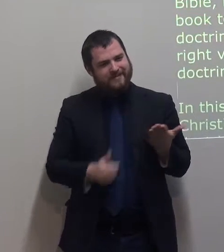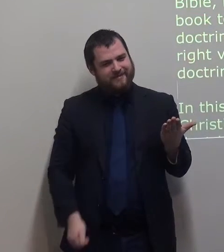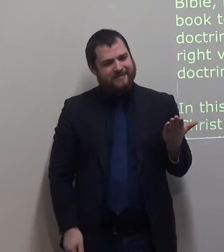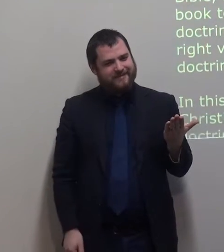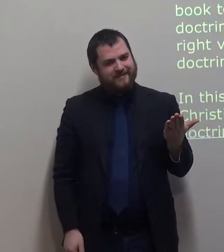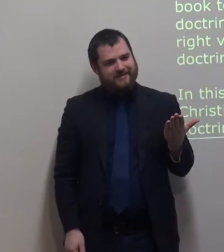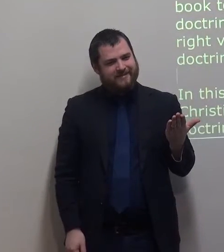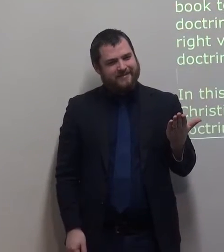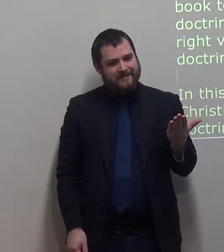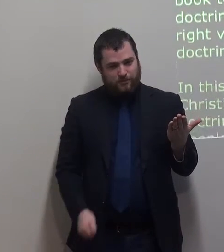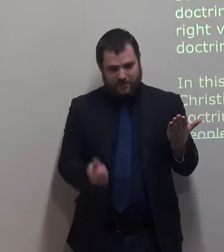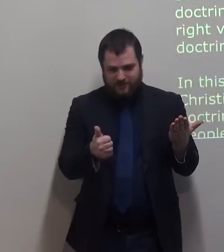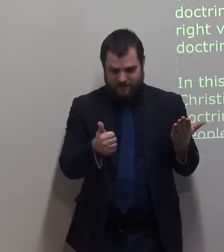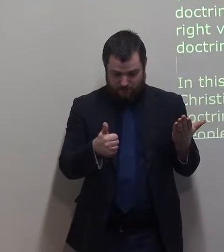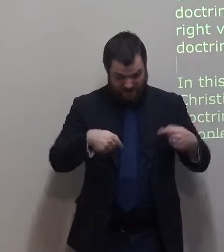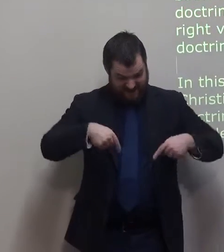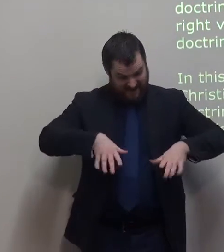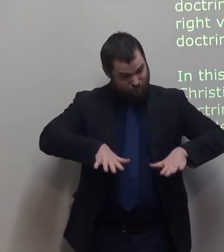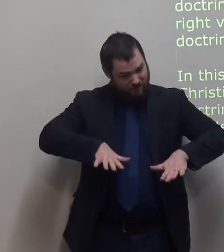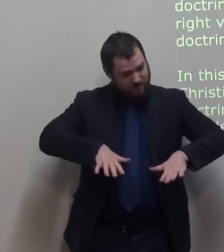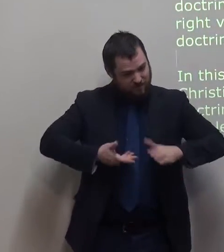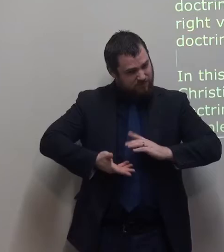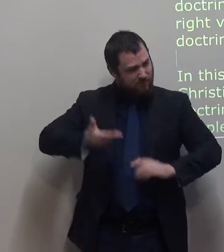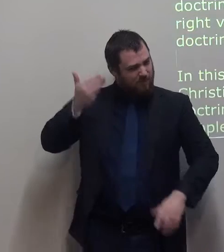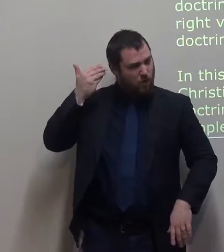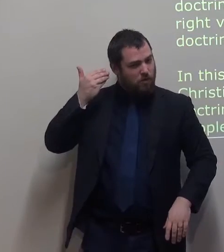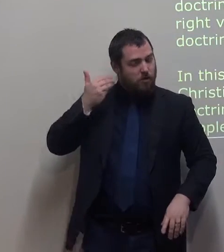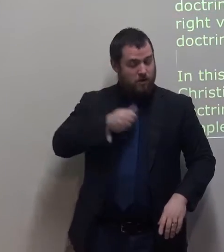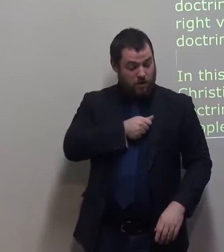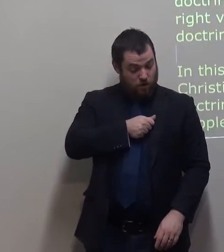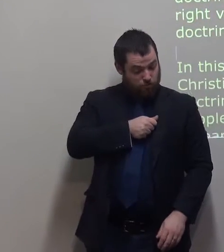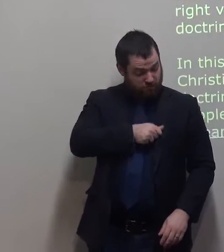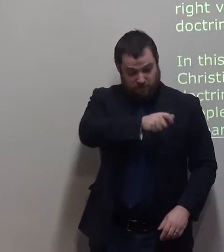In this country, in the past, many Christian people learn the doctrines.